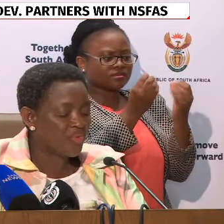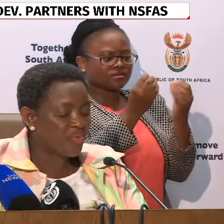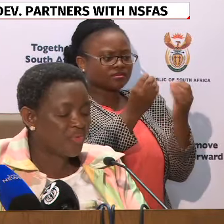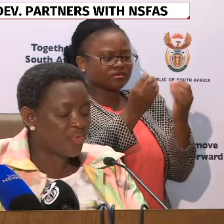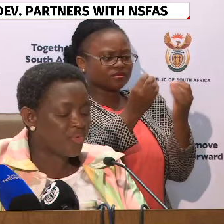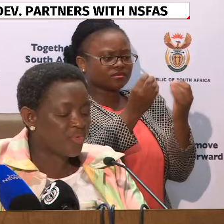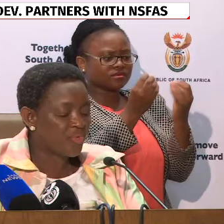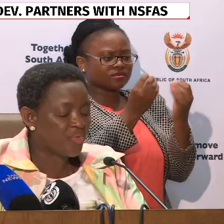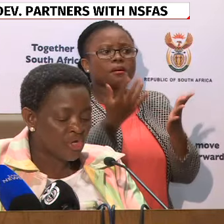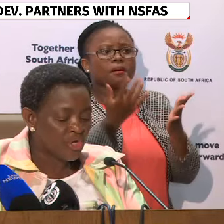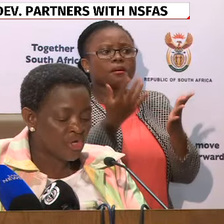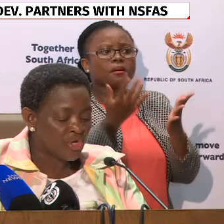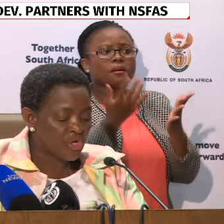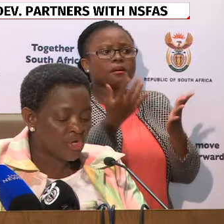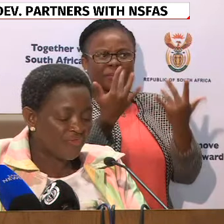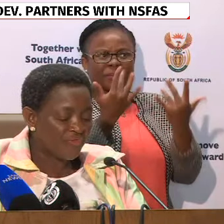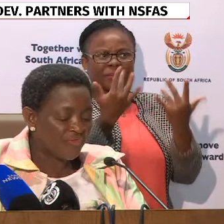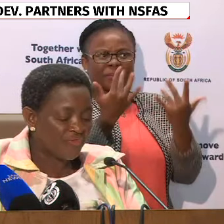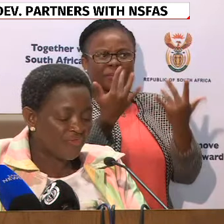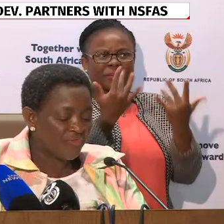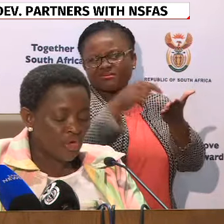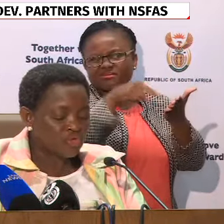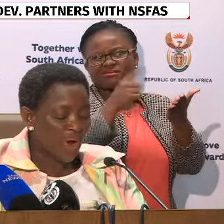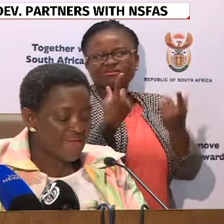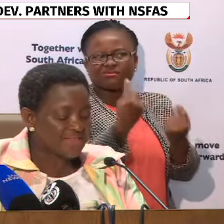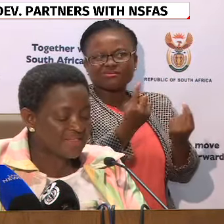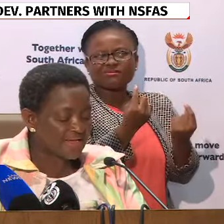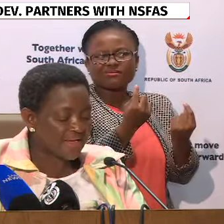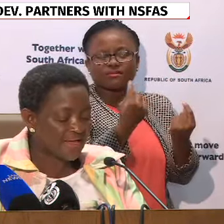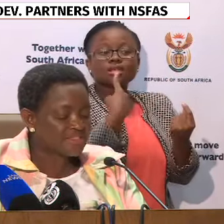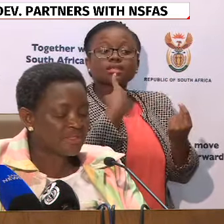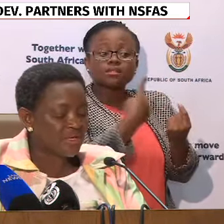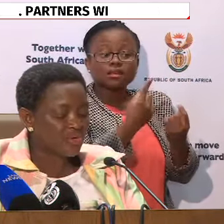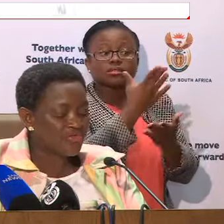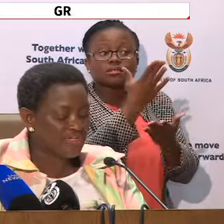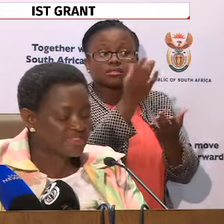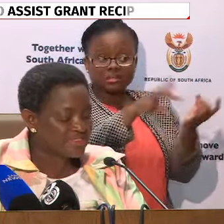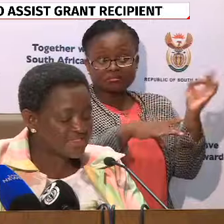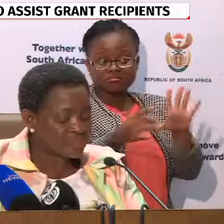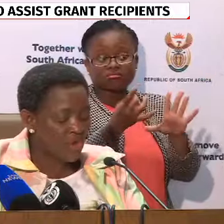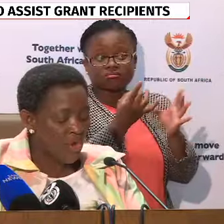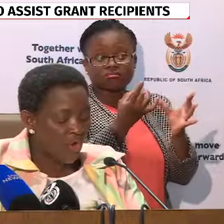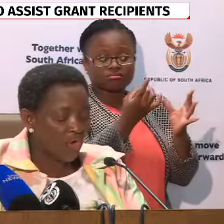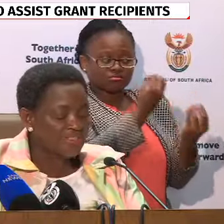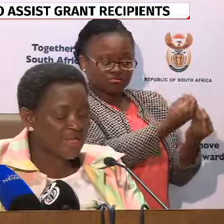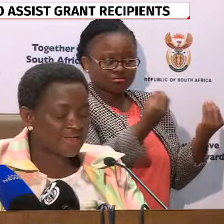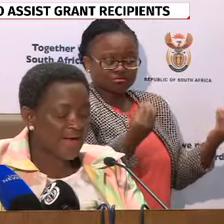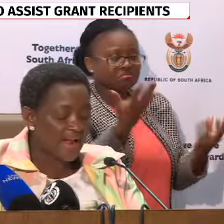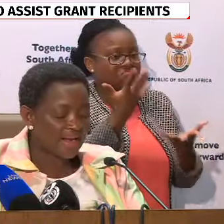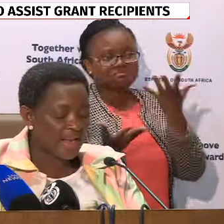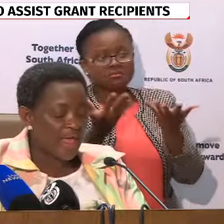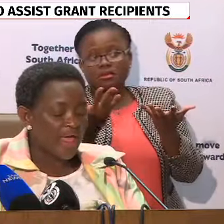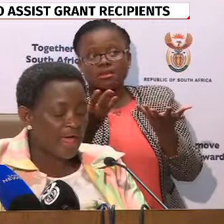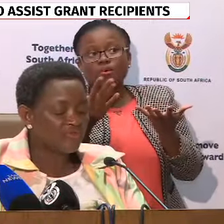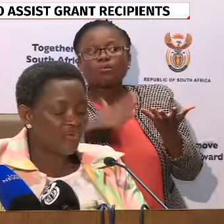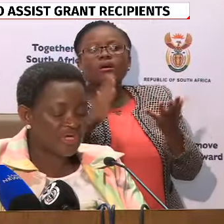have access to financial assistance to either study at universities or technical